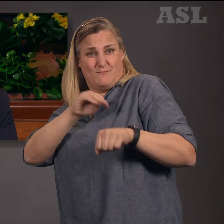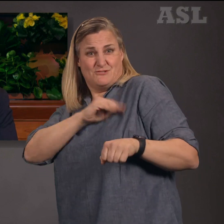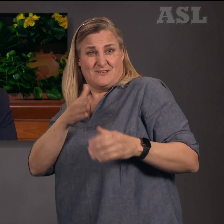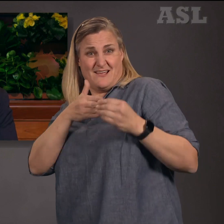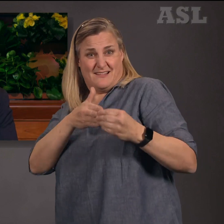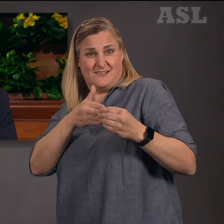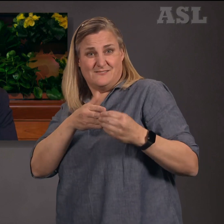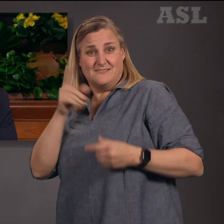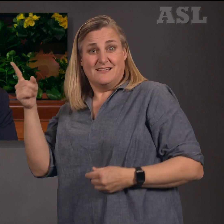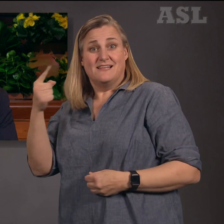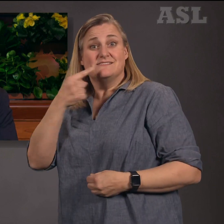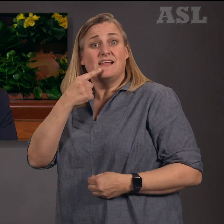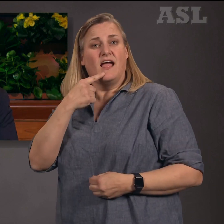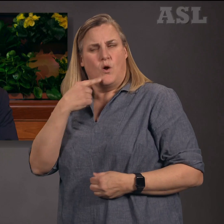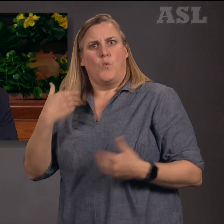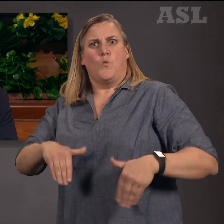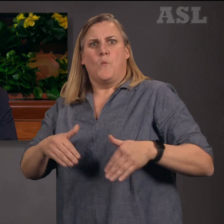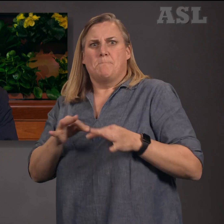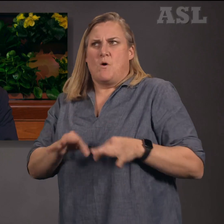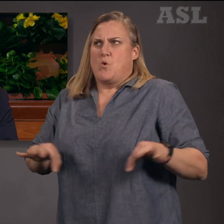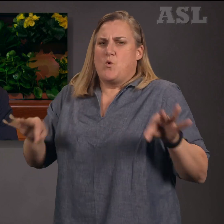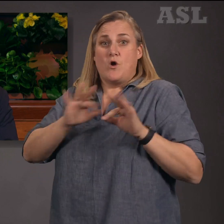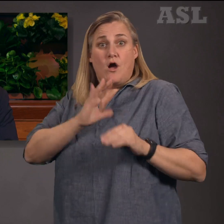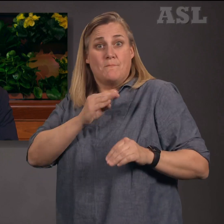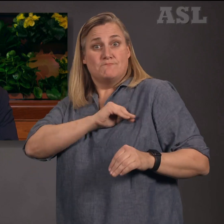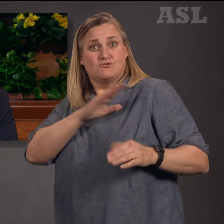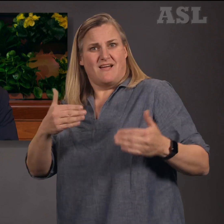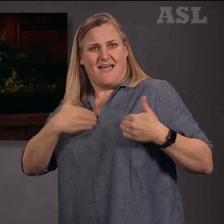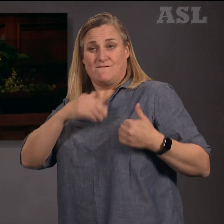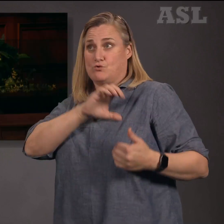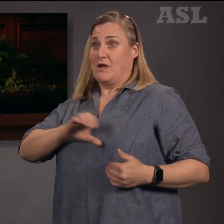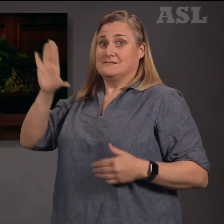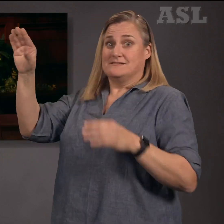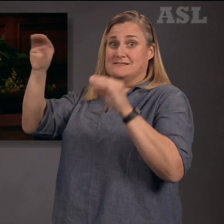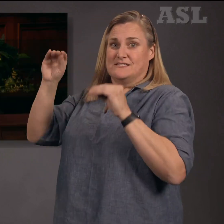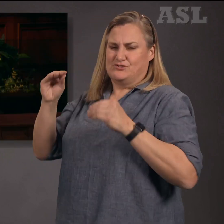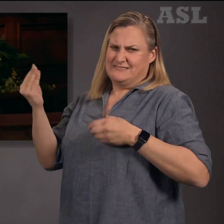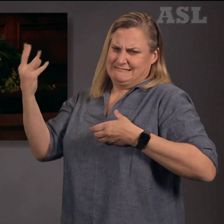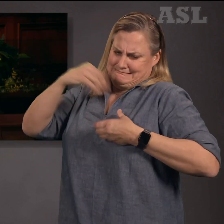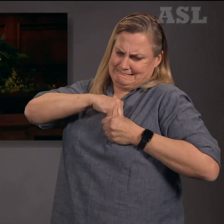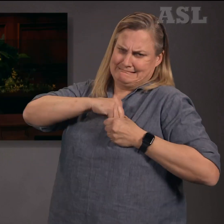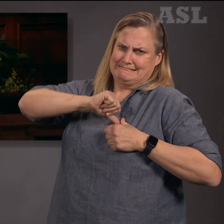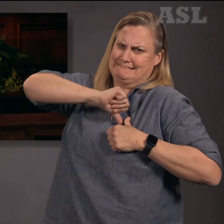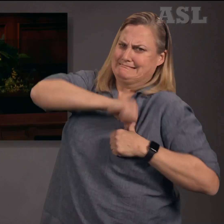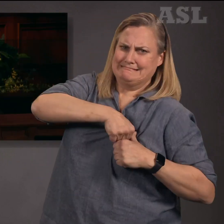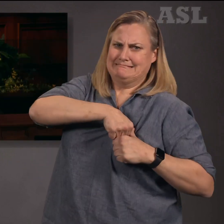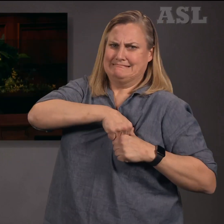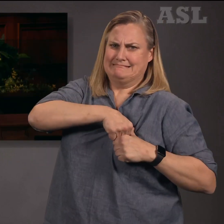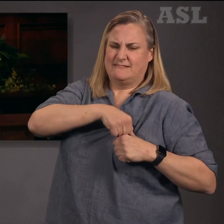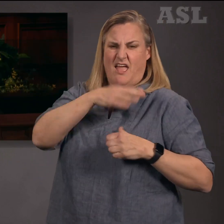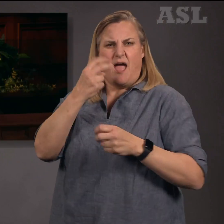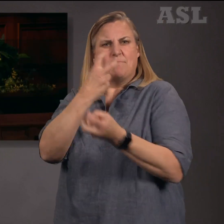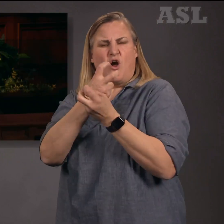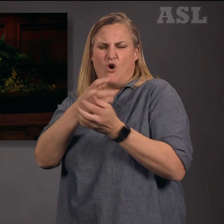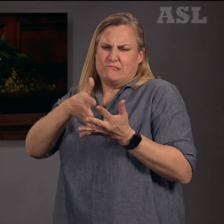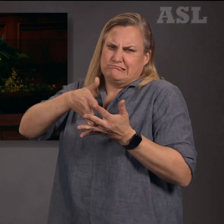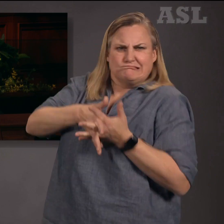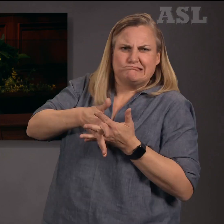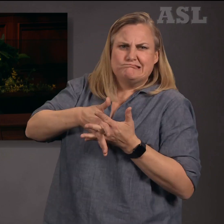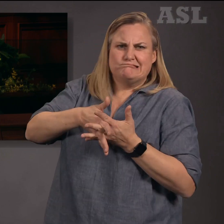remarks to newly called mission leaders, quote, More than anything else, we want our missionaries to have the